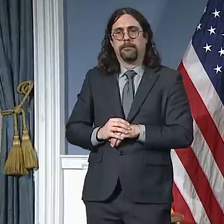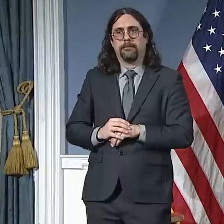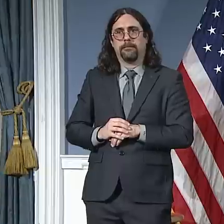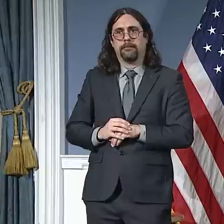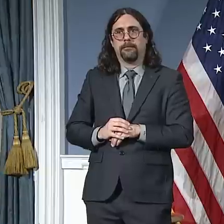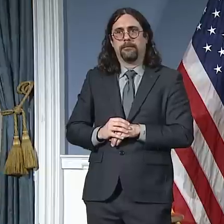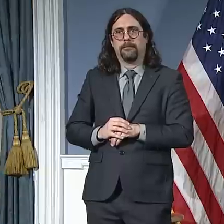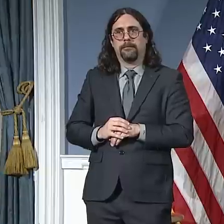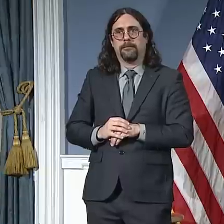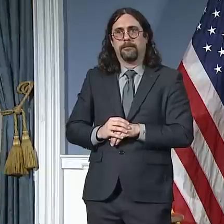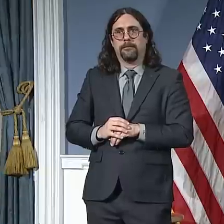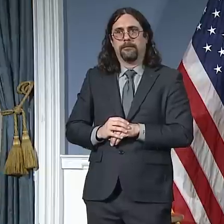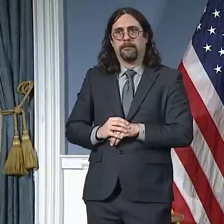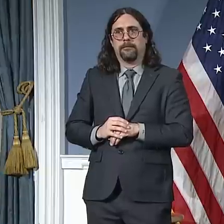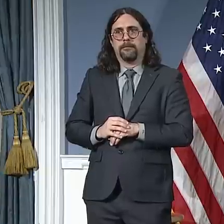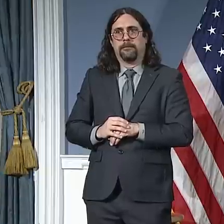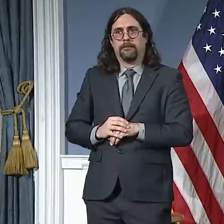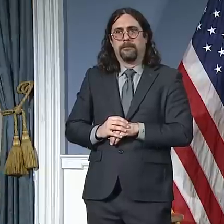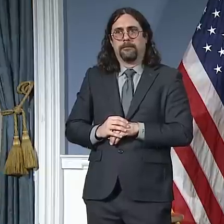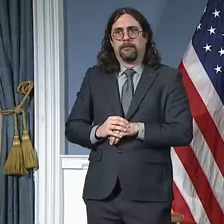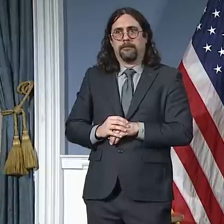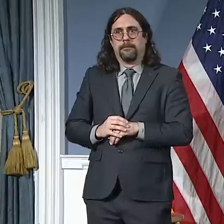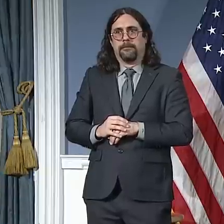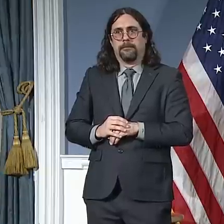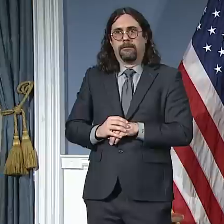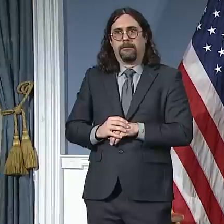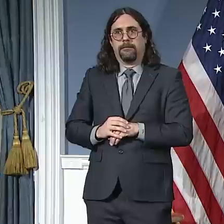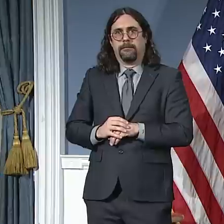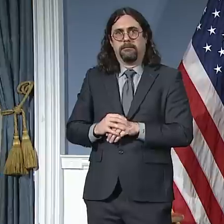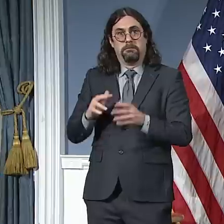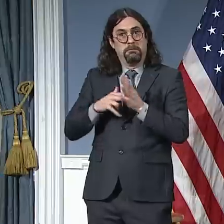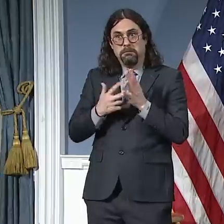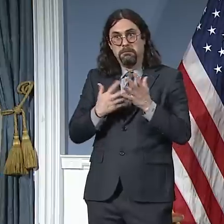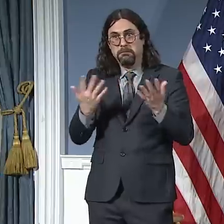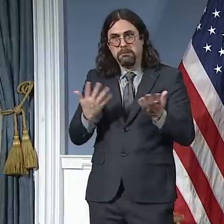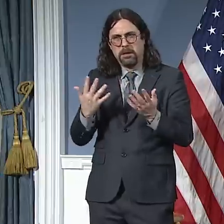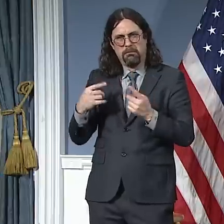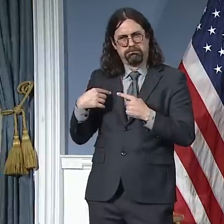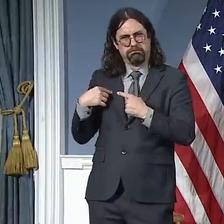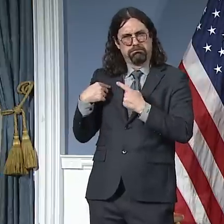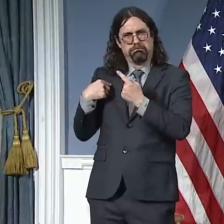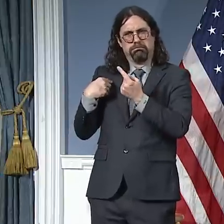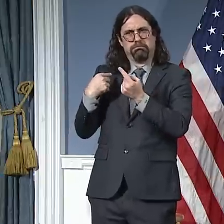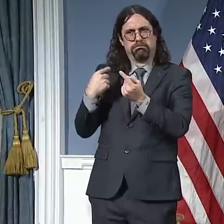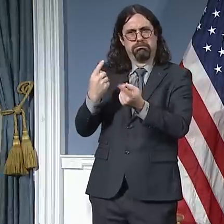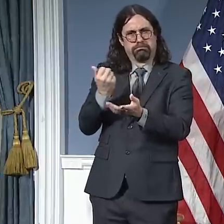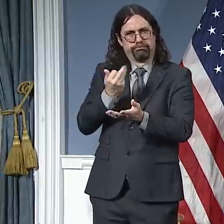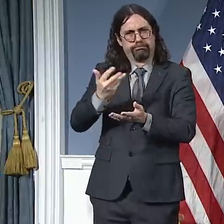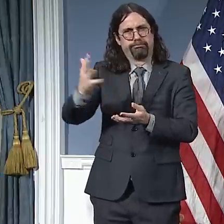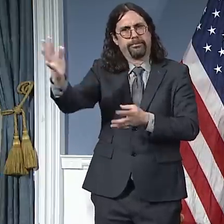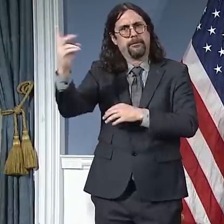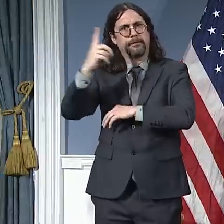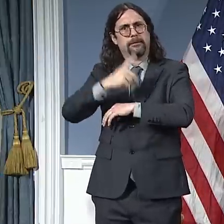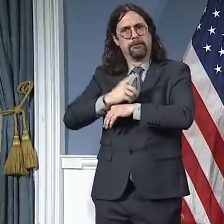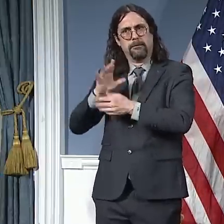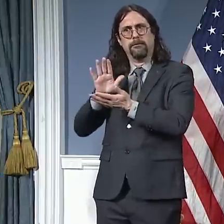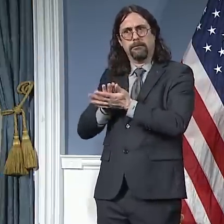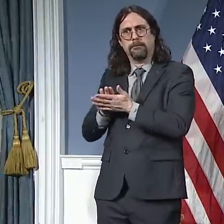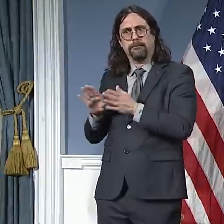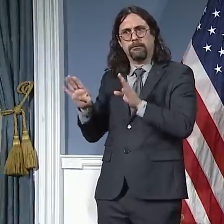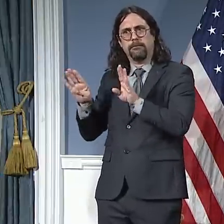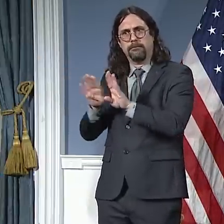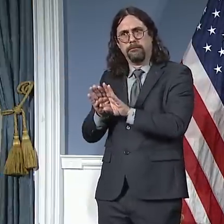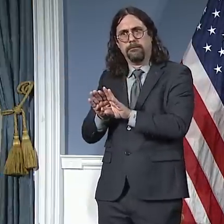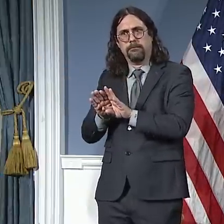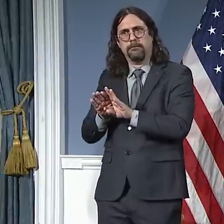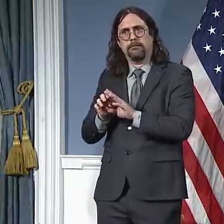been out since last week, obviously, but we take each of these cases seriously. If there's something